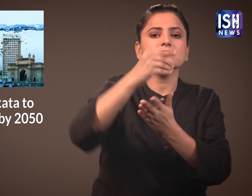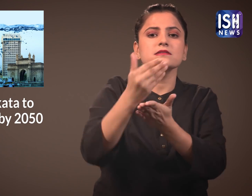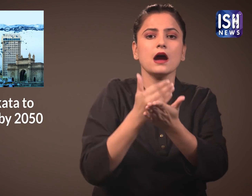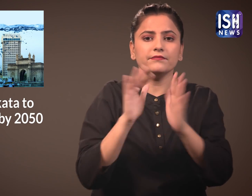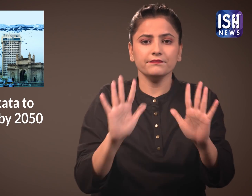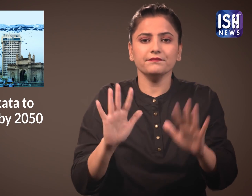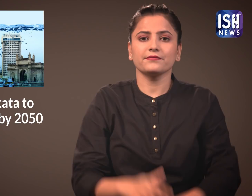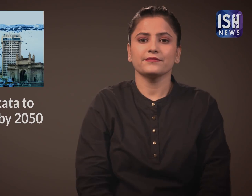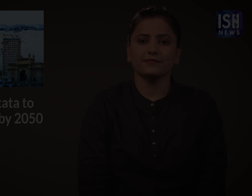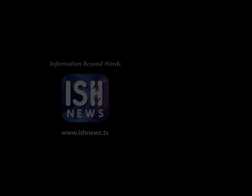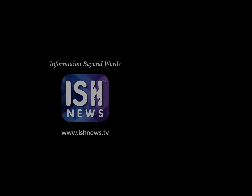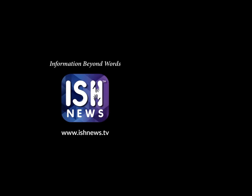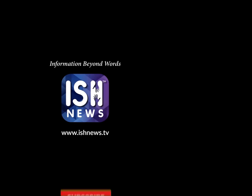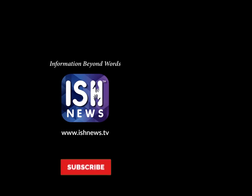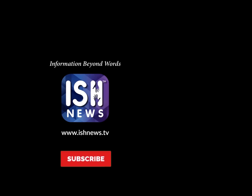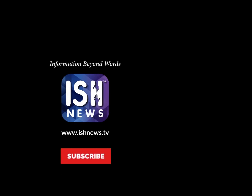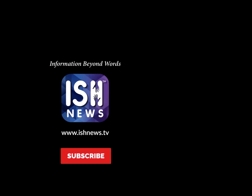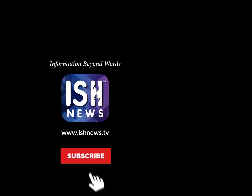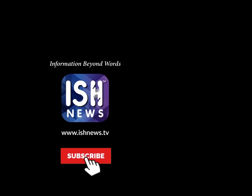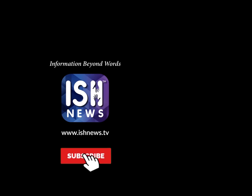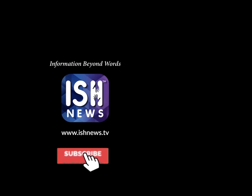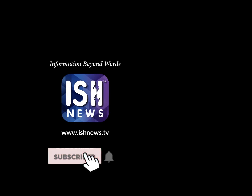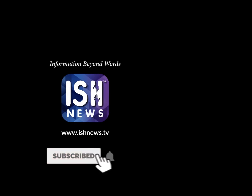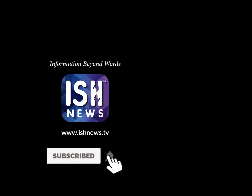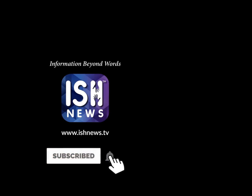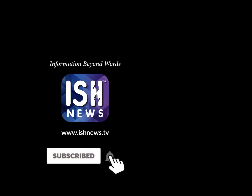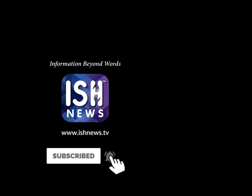so that they are safe. citizens say they parents.